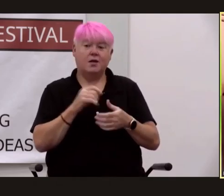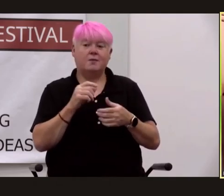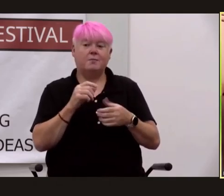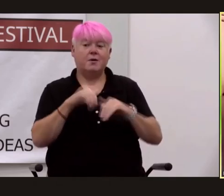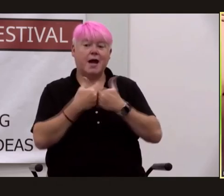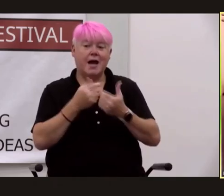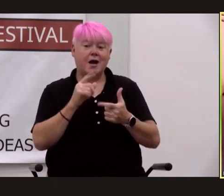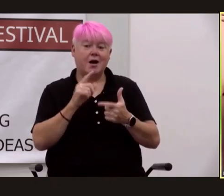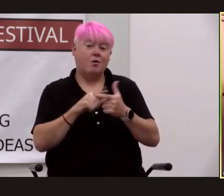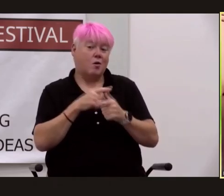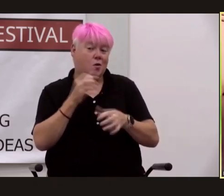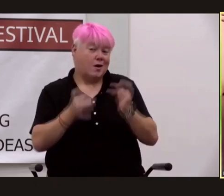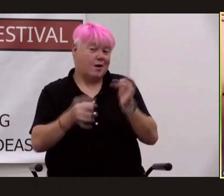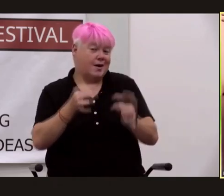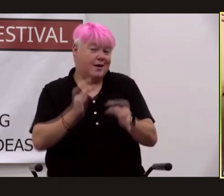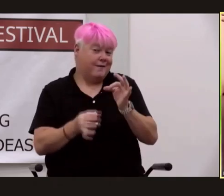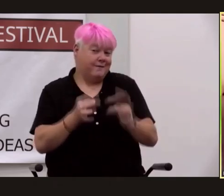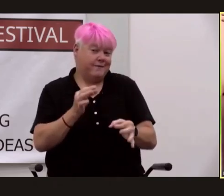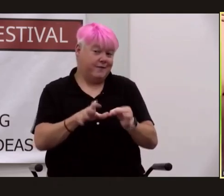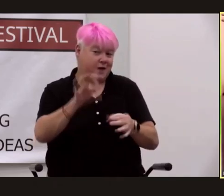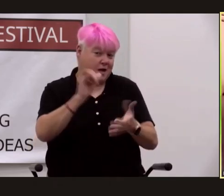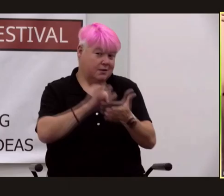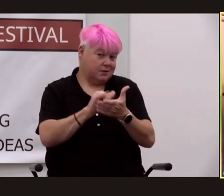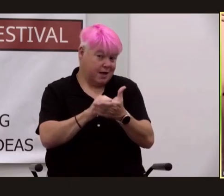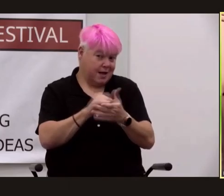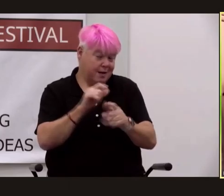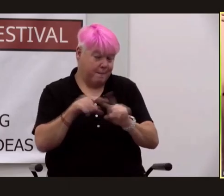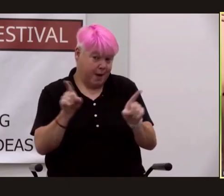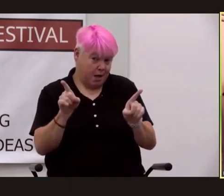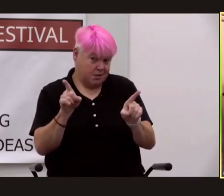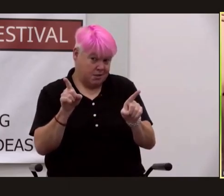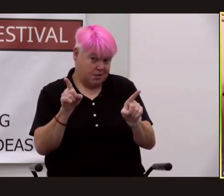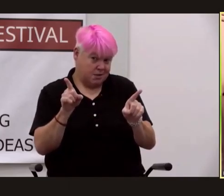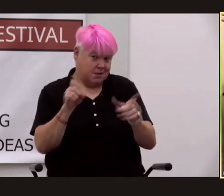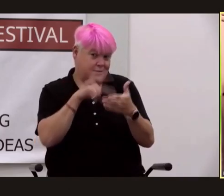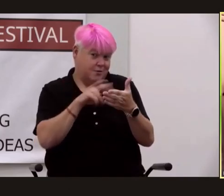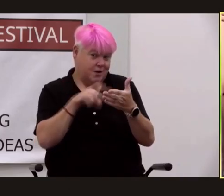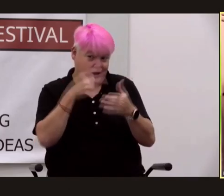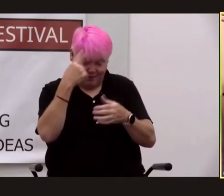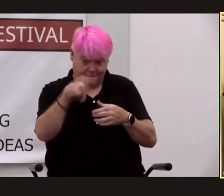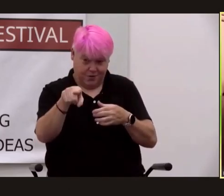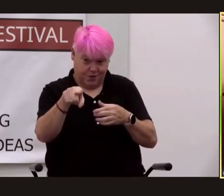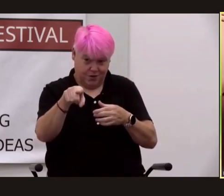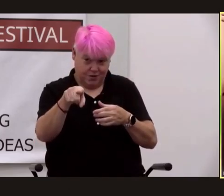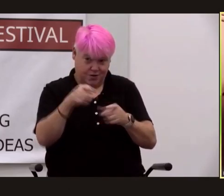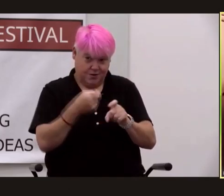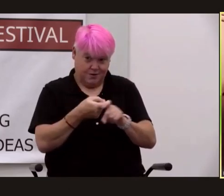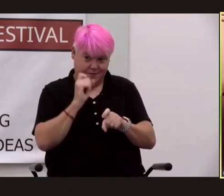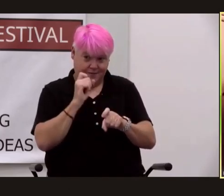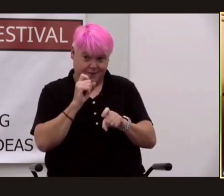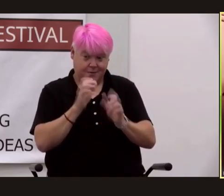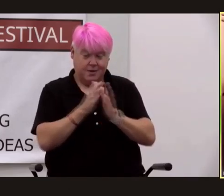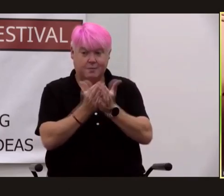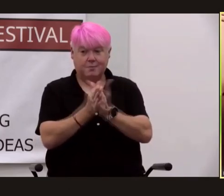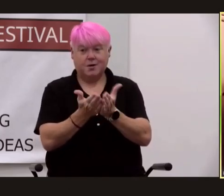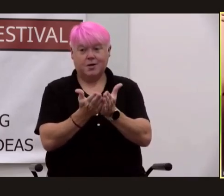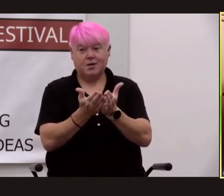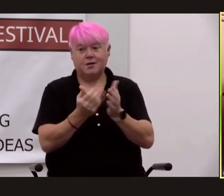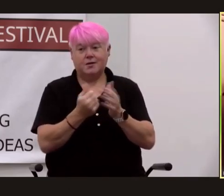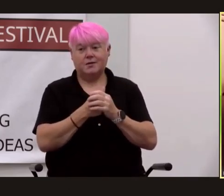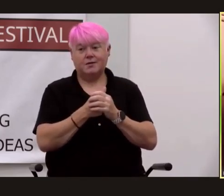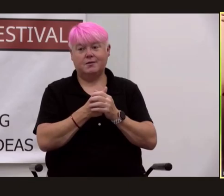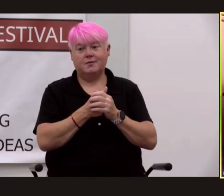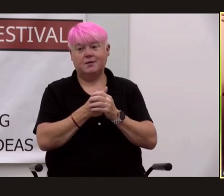redemption in all of this instead i'm going to do a little bit of a reading for you uh from the novel um and